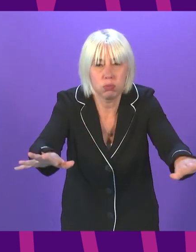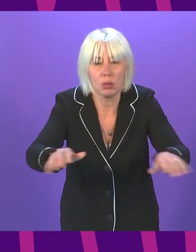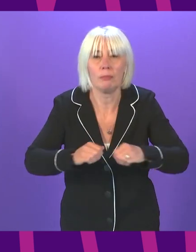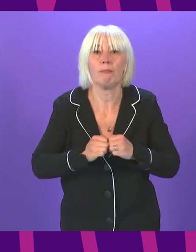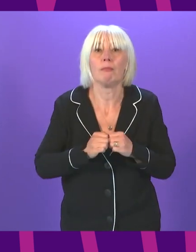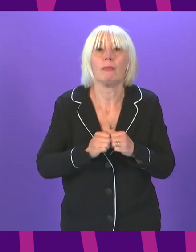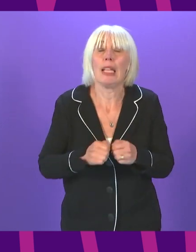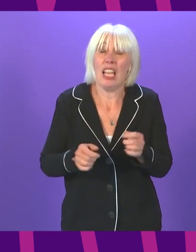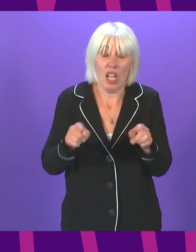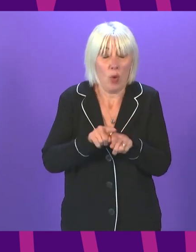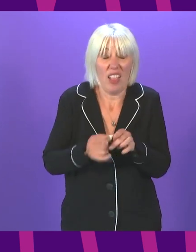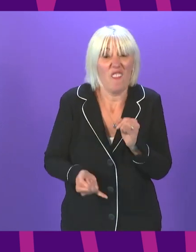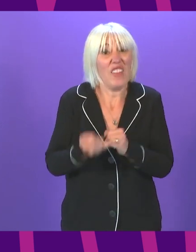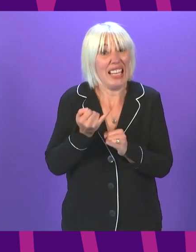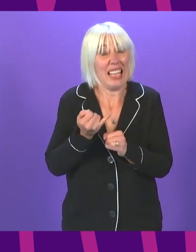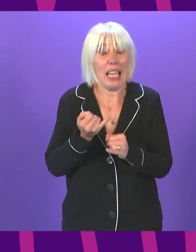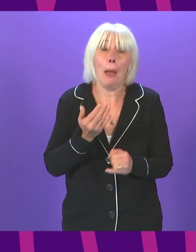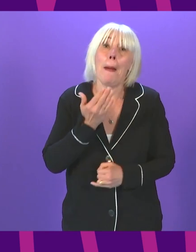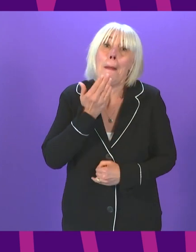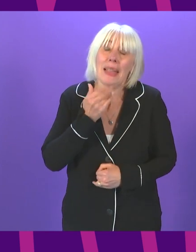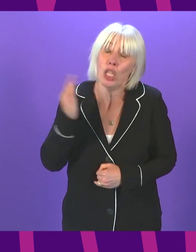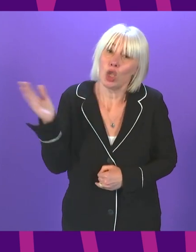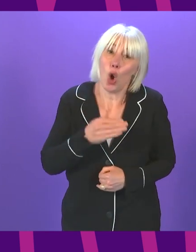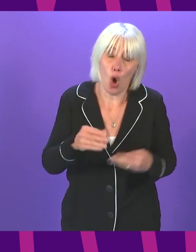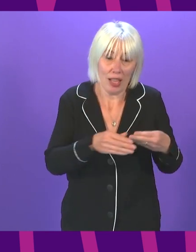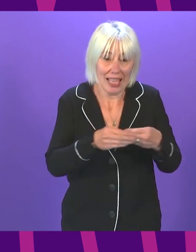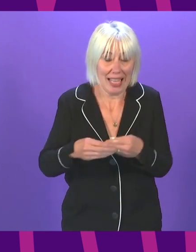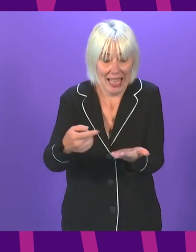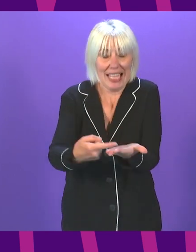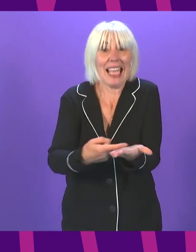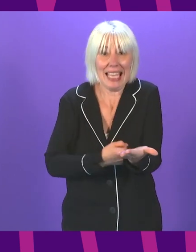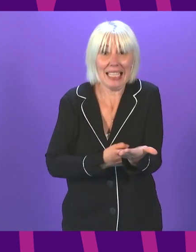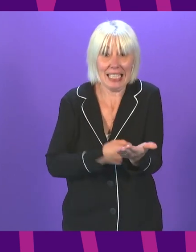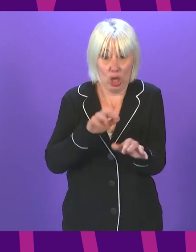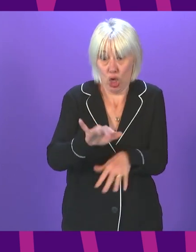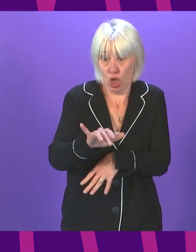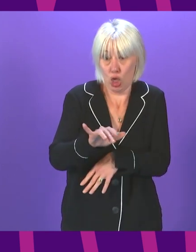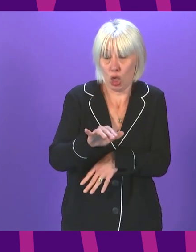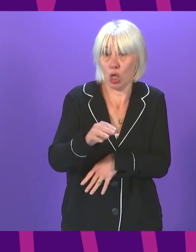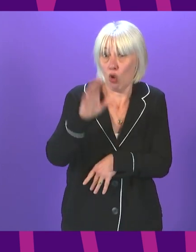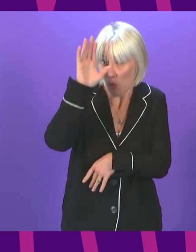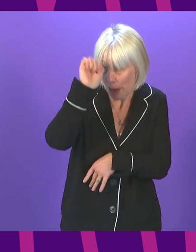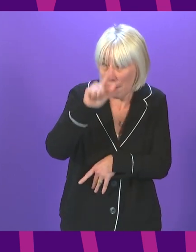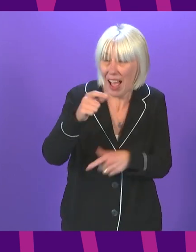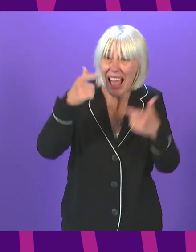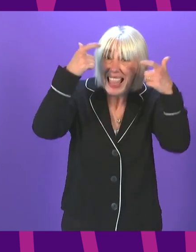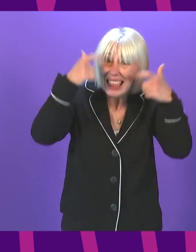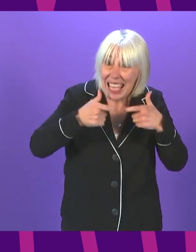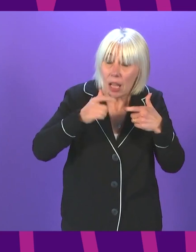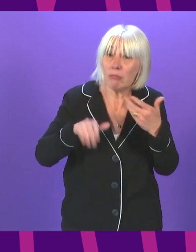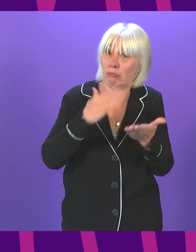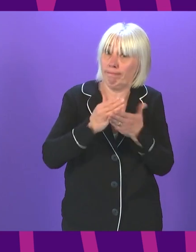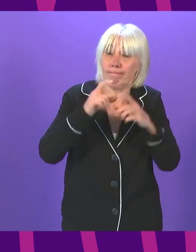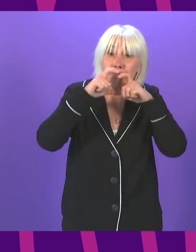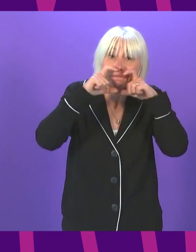Thirdly and finally, please follow all the guidance which is still in place. Please remember that is still a legal requirement to wear face